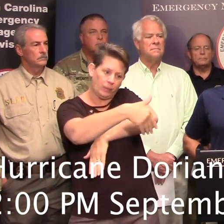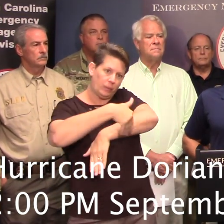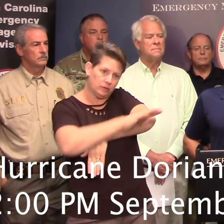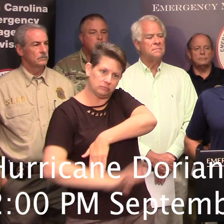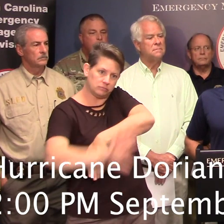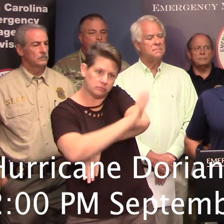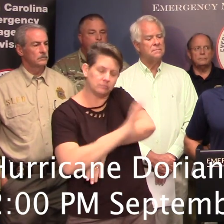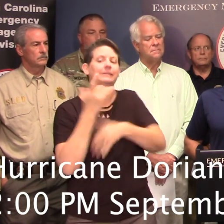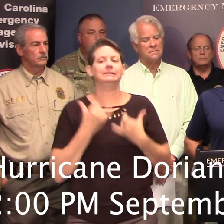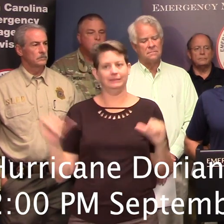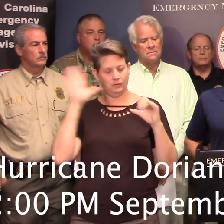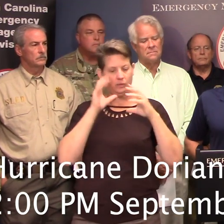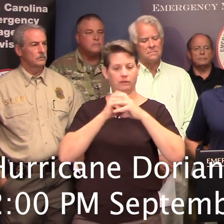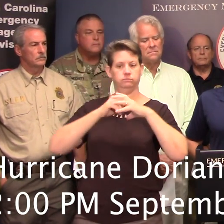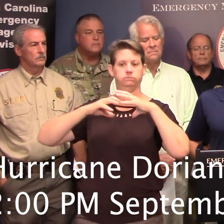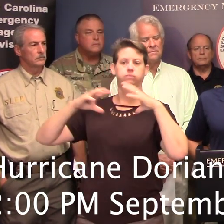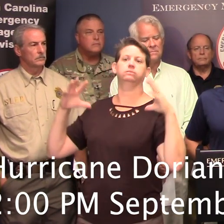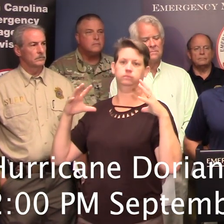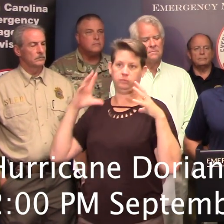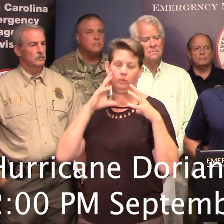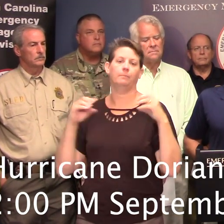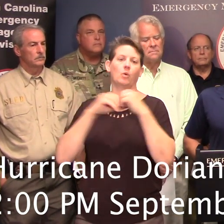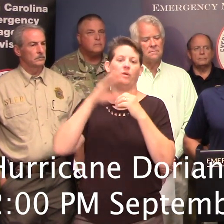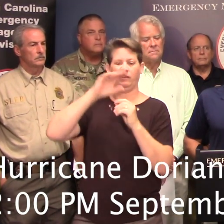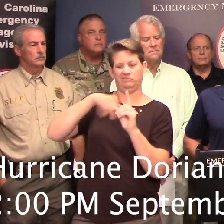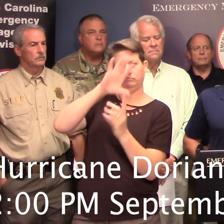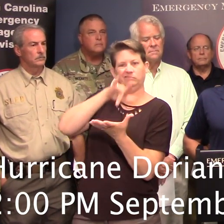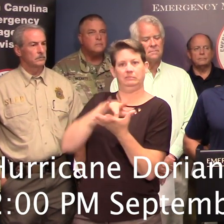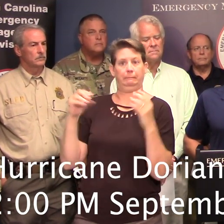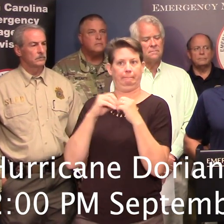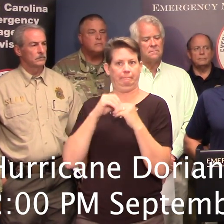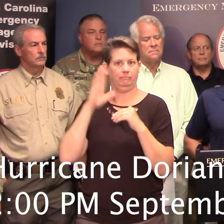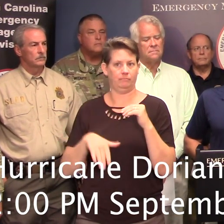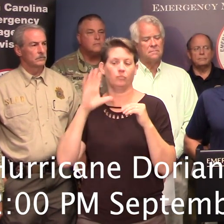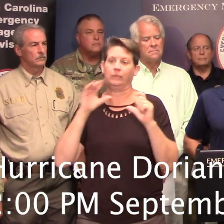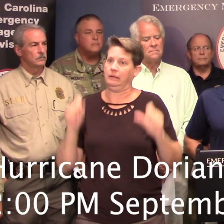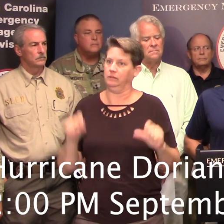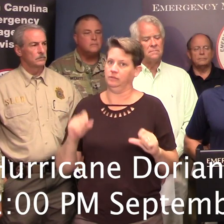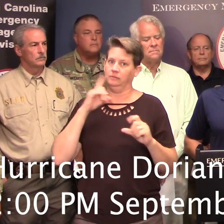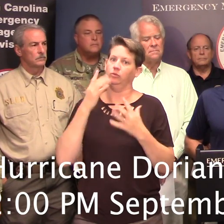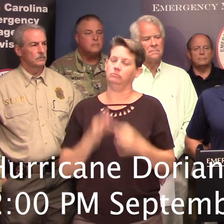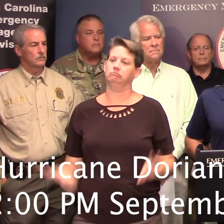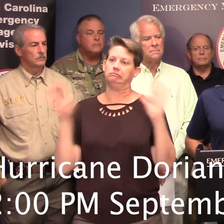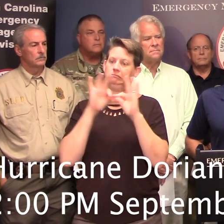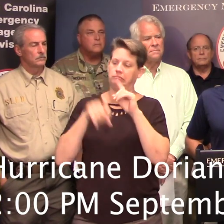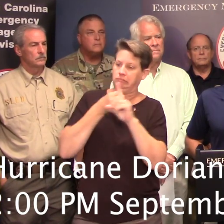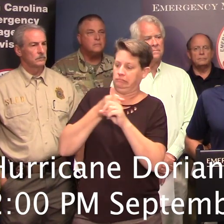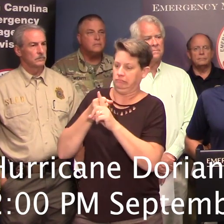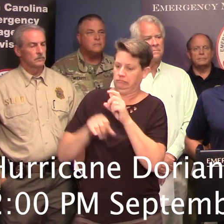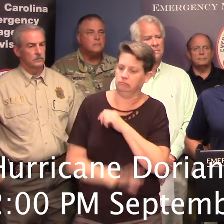expanding with impacts extending well away from the center, which will result in the potential for significant impacts to parts of South